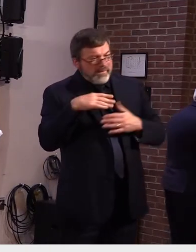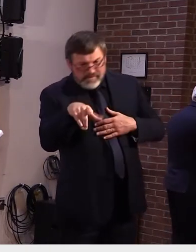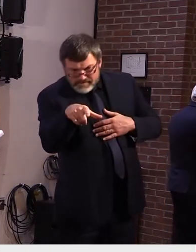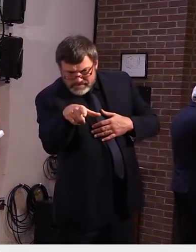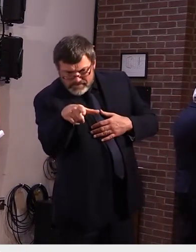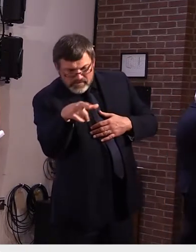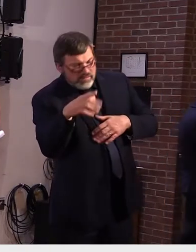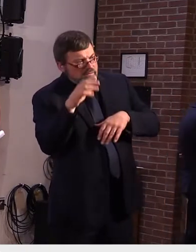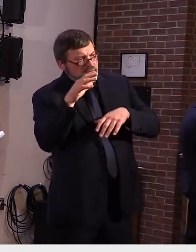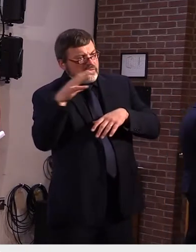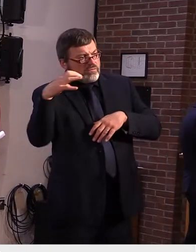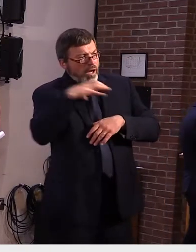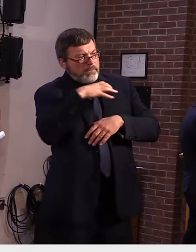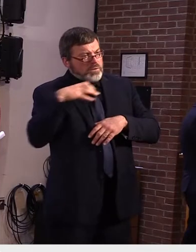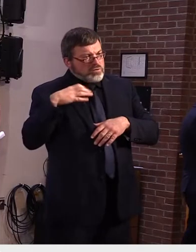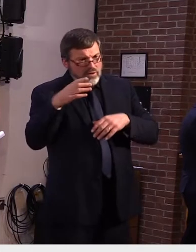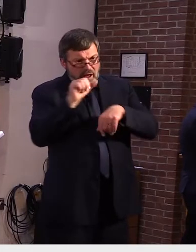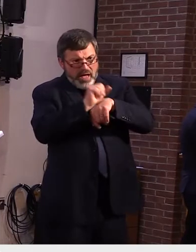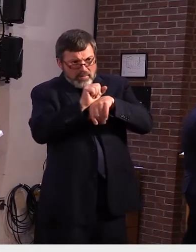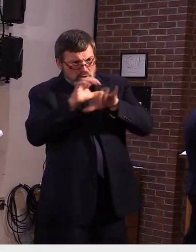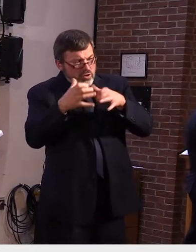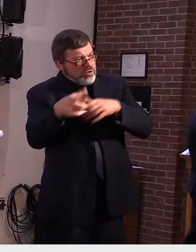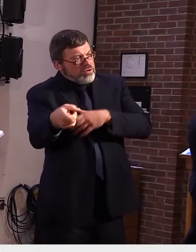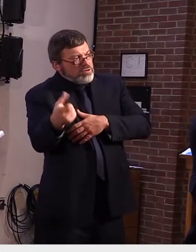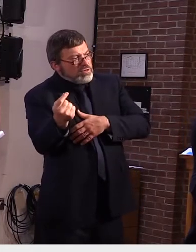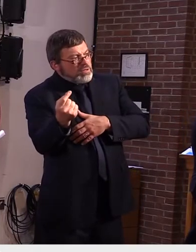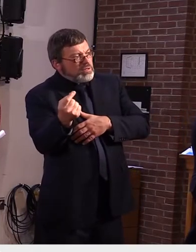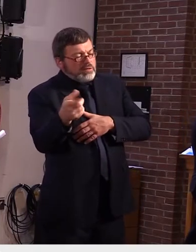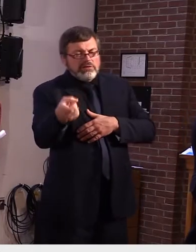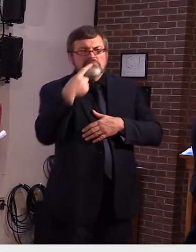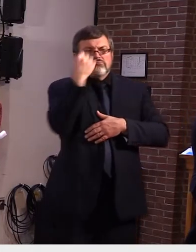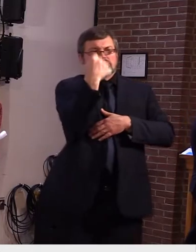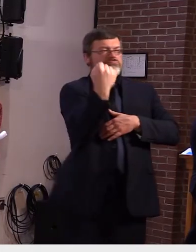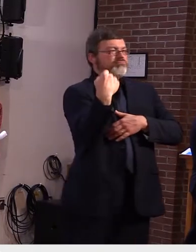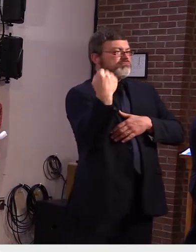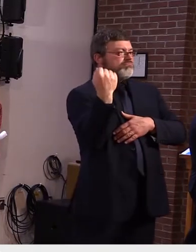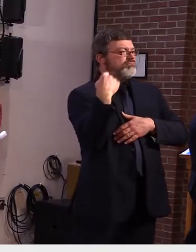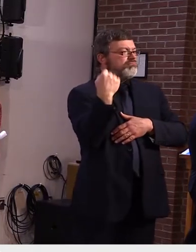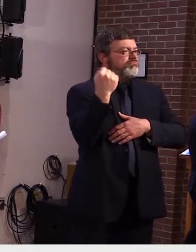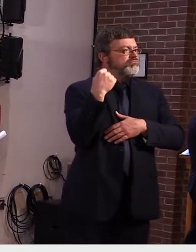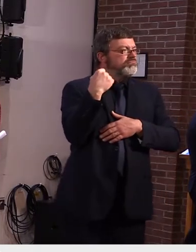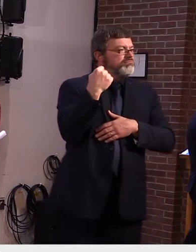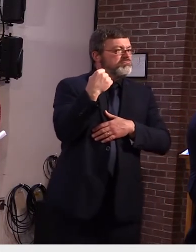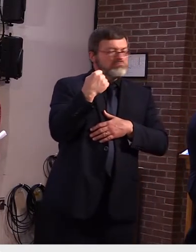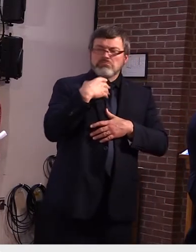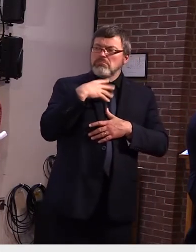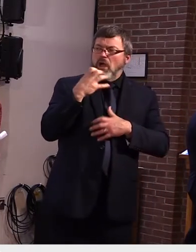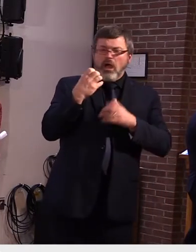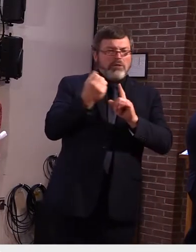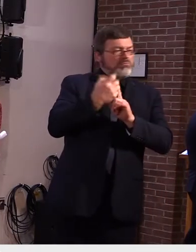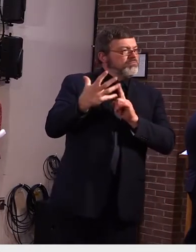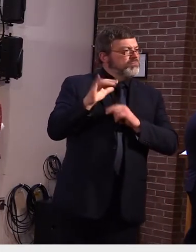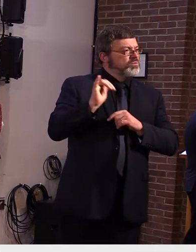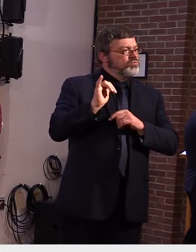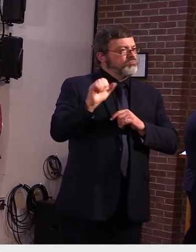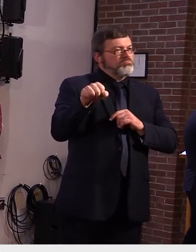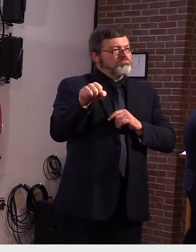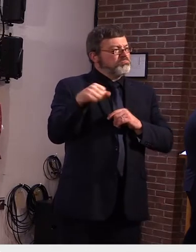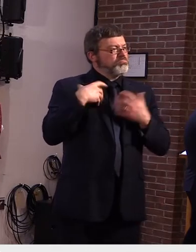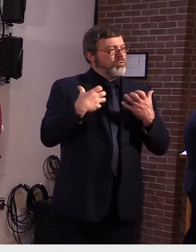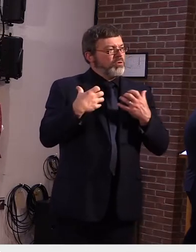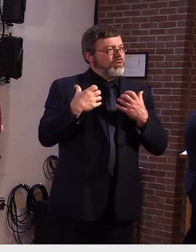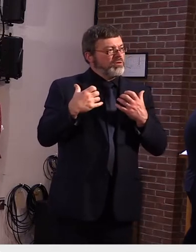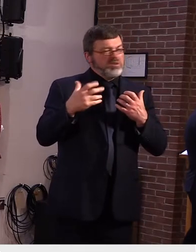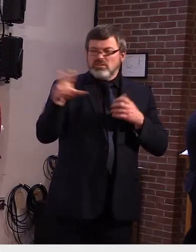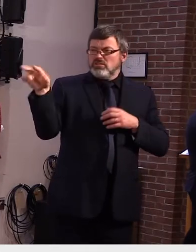uh you're absolutely correct governor the only thing that i would add is you know we have uh as the governor said